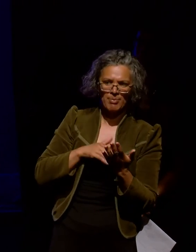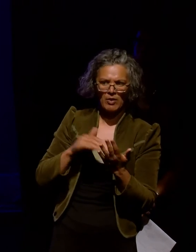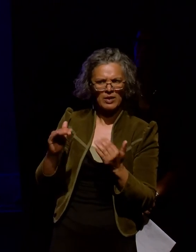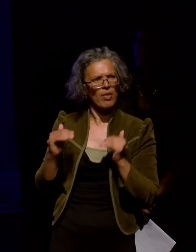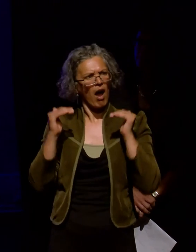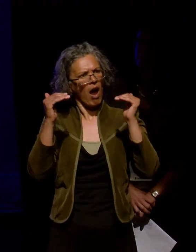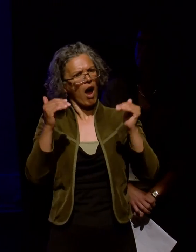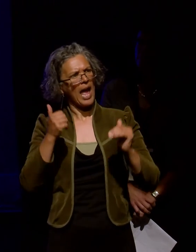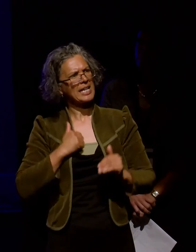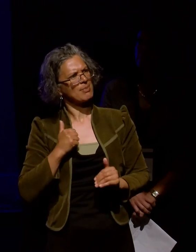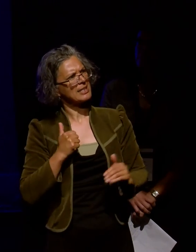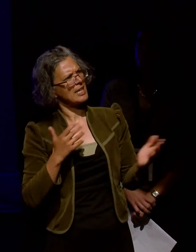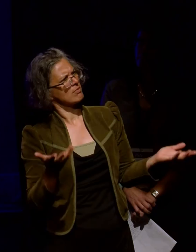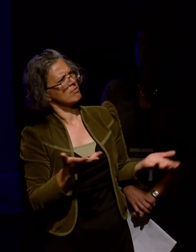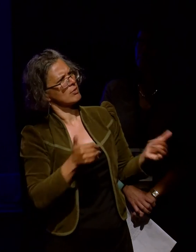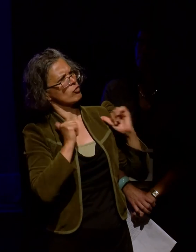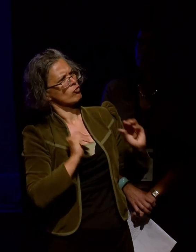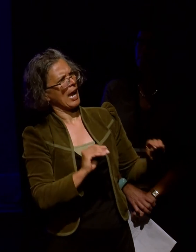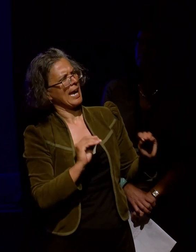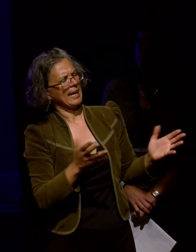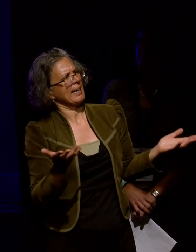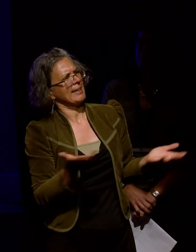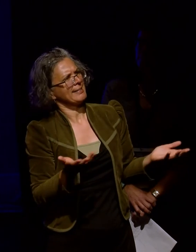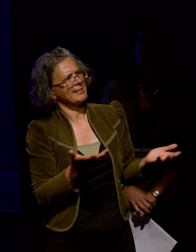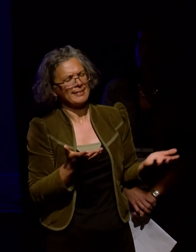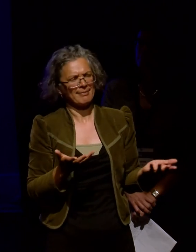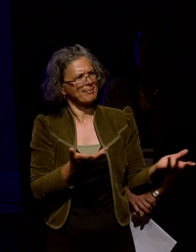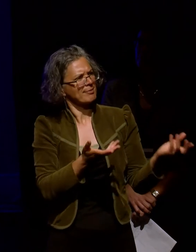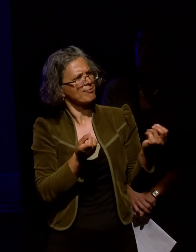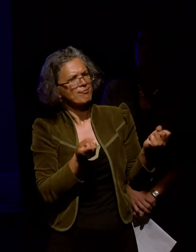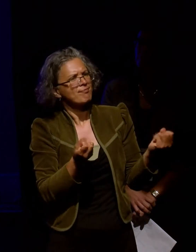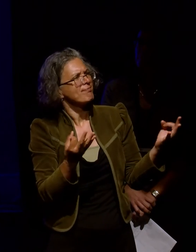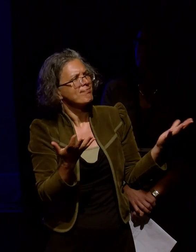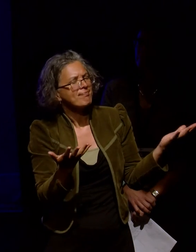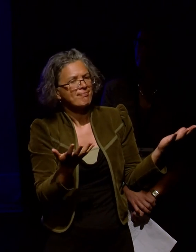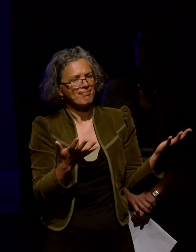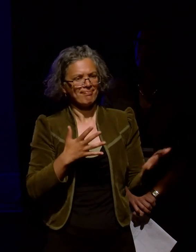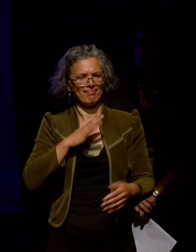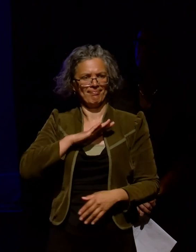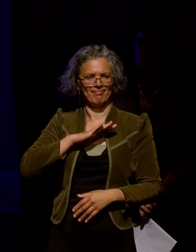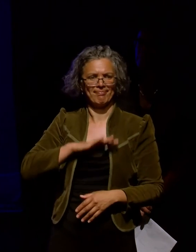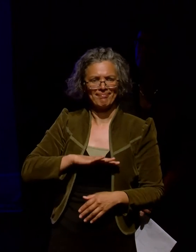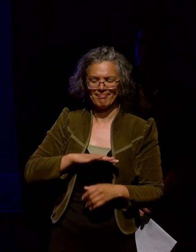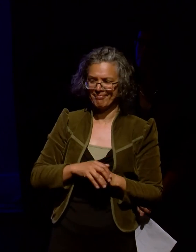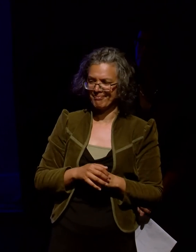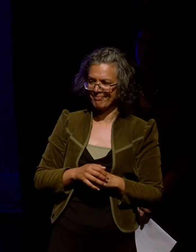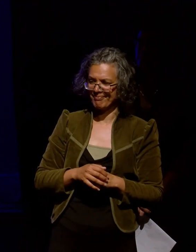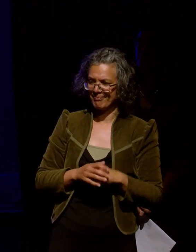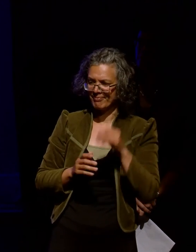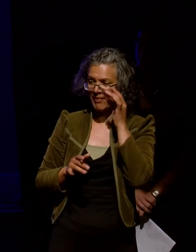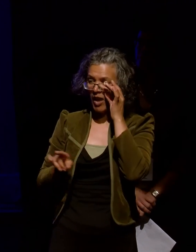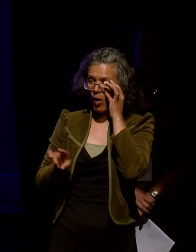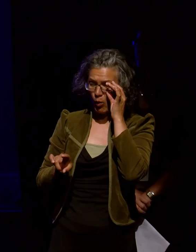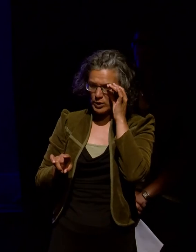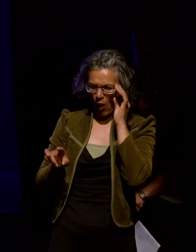high expectations of a training outcome which they don't receive. Another point raised in regional forum feedback,